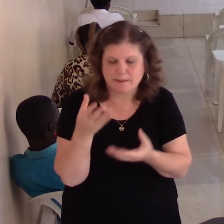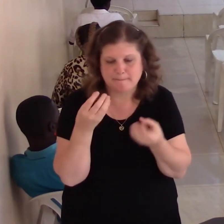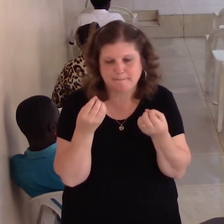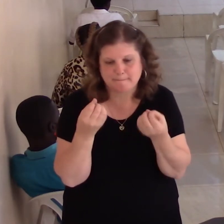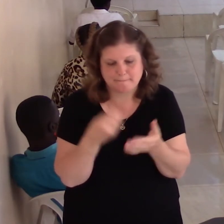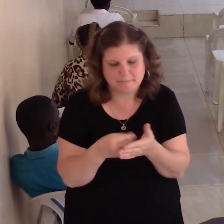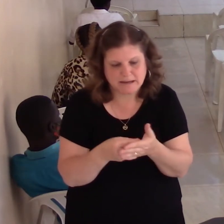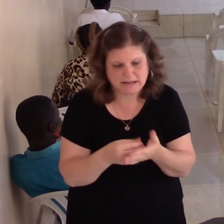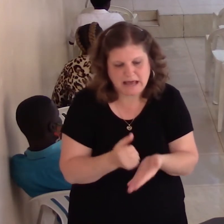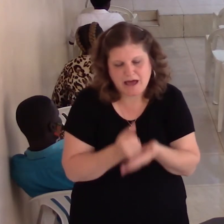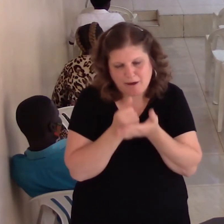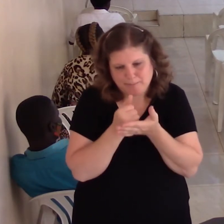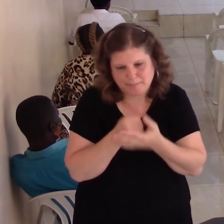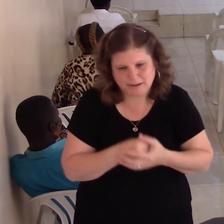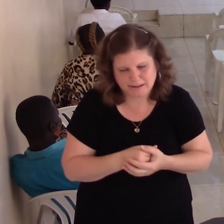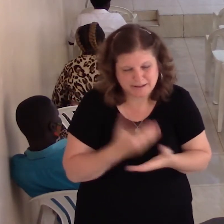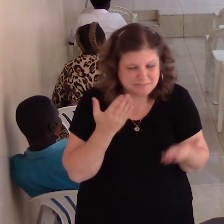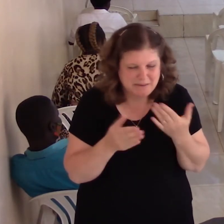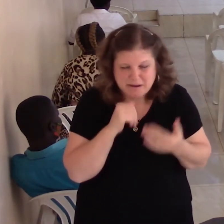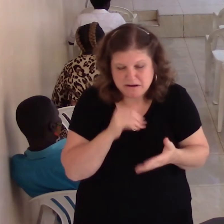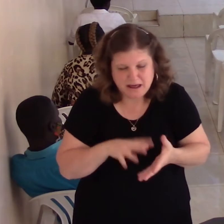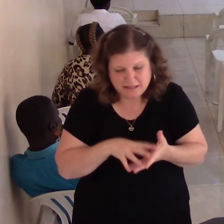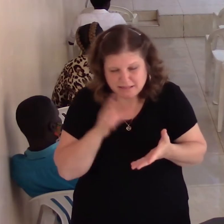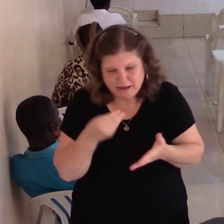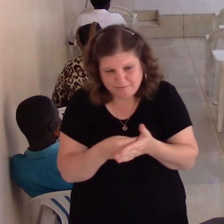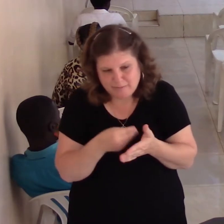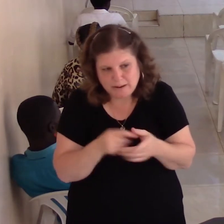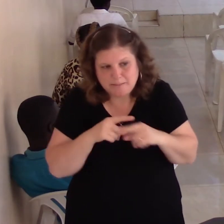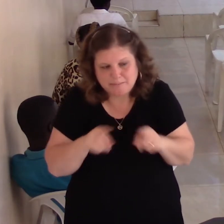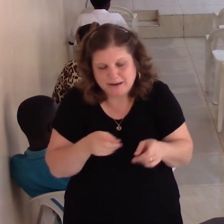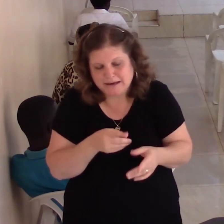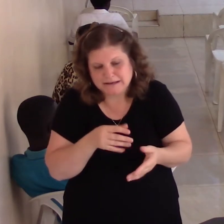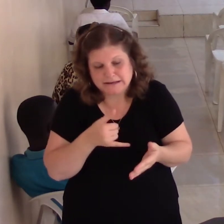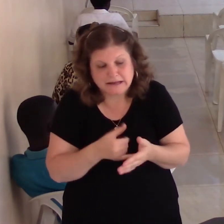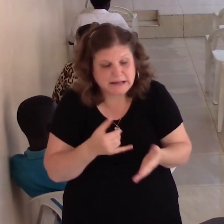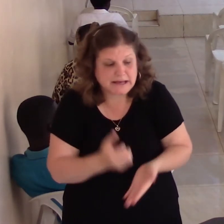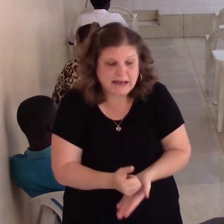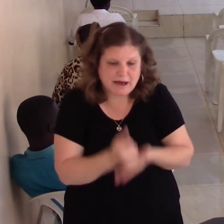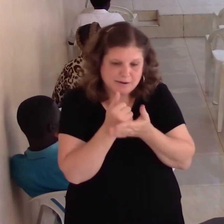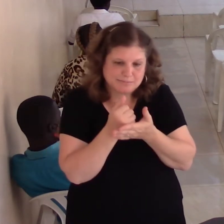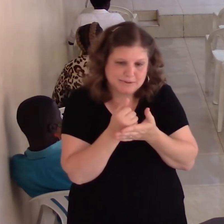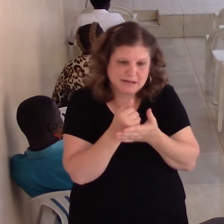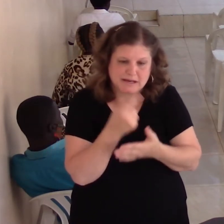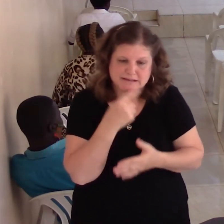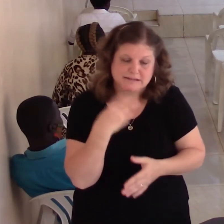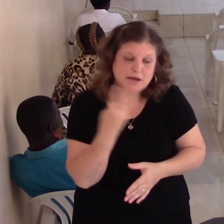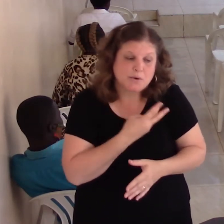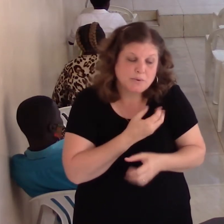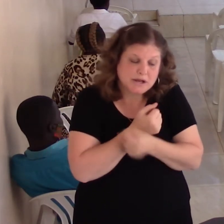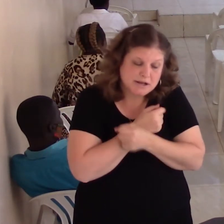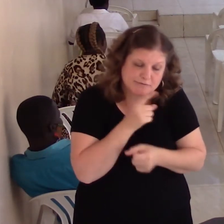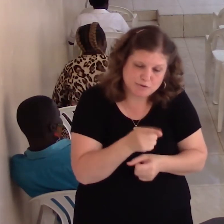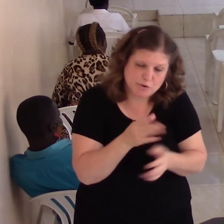with that. And it not be a whole lot, but there's something to help just to say we love you and we're praying for you. Just do that encouragement.